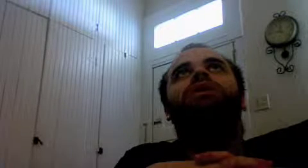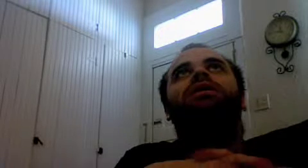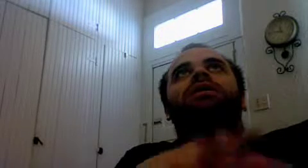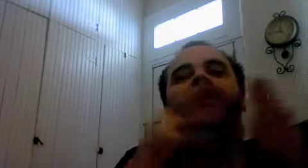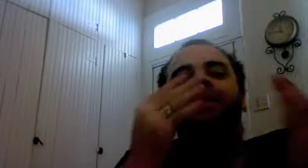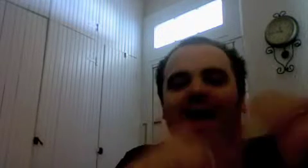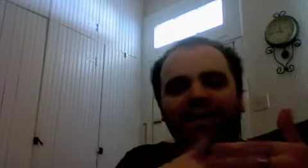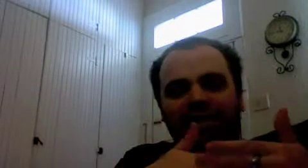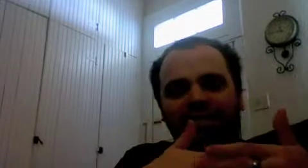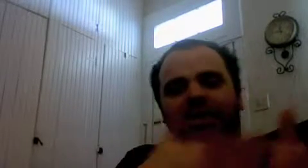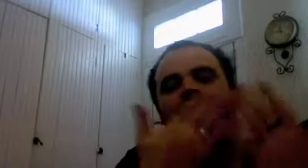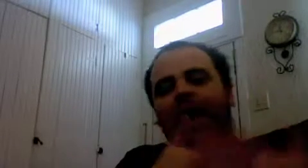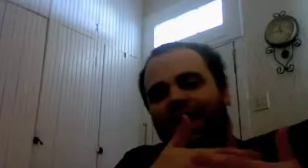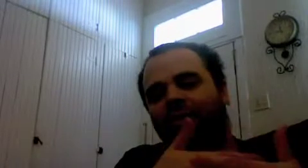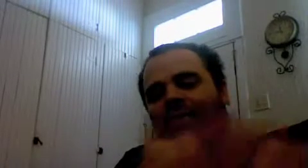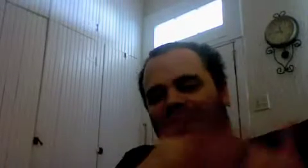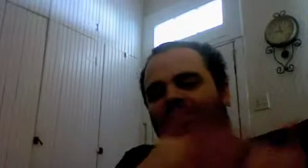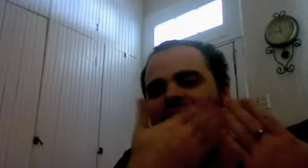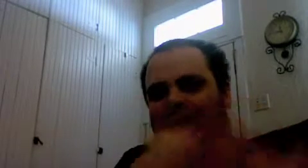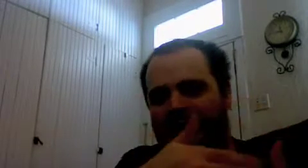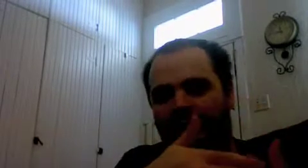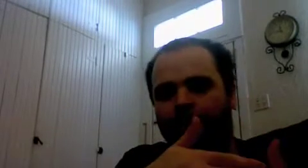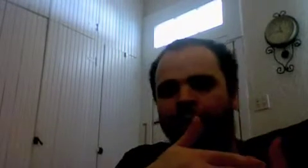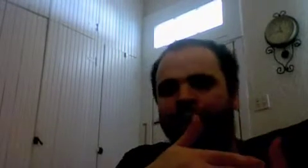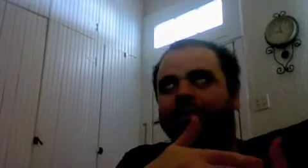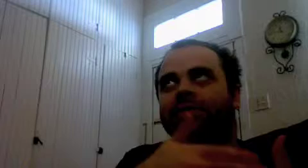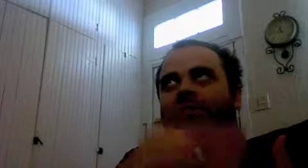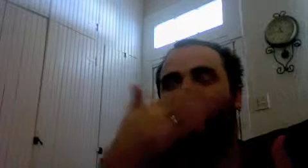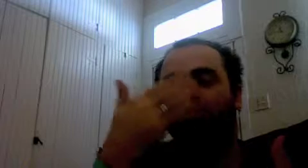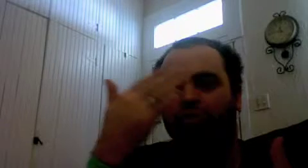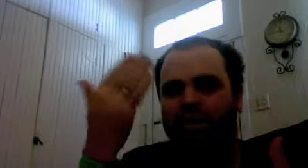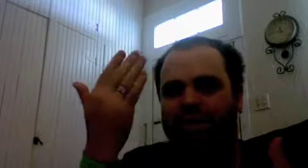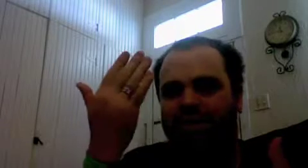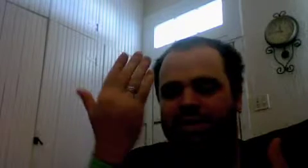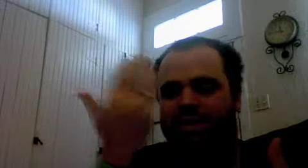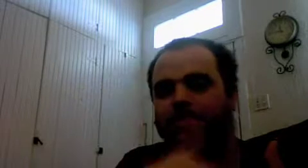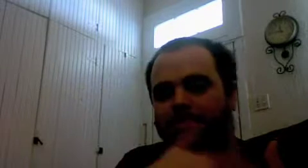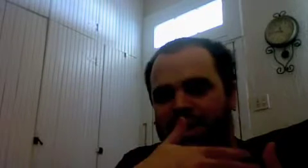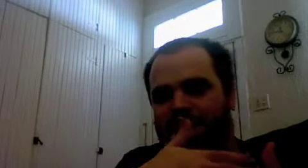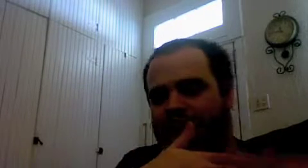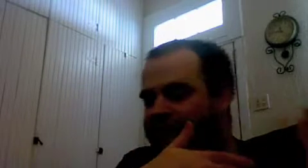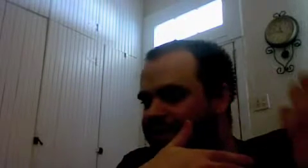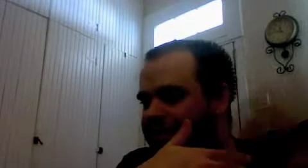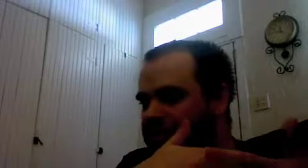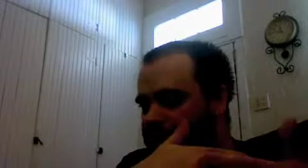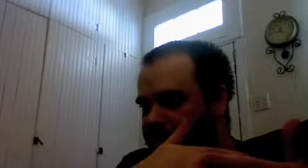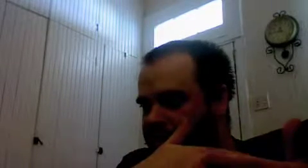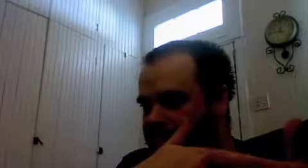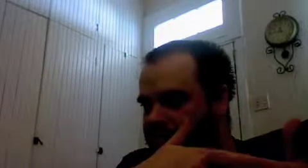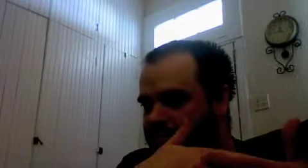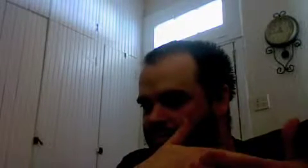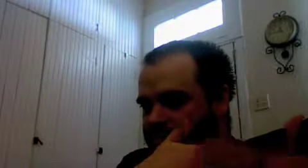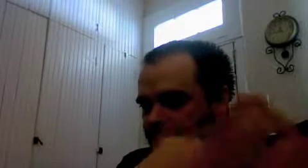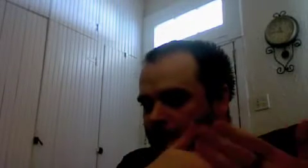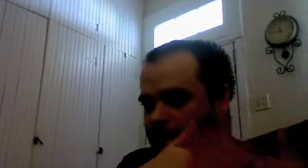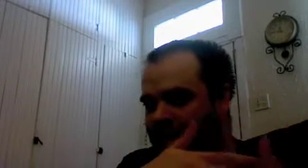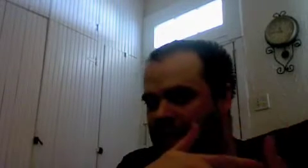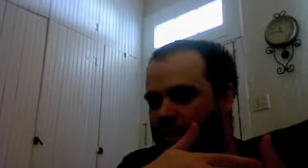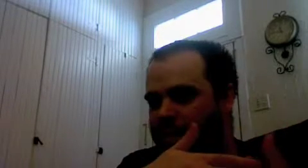negativity for hegel is the gap between me and the mirror i'll put it that way